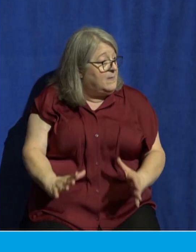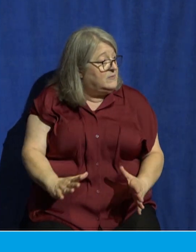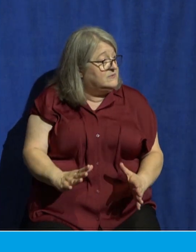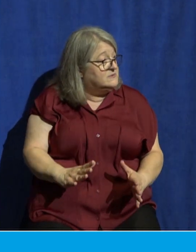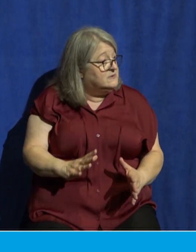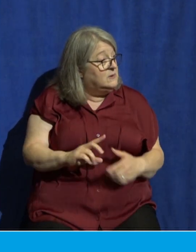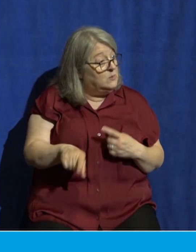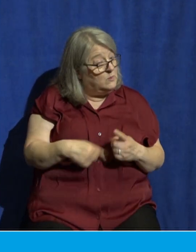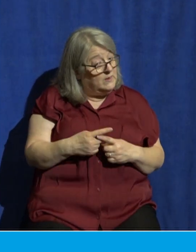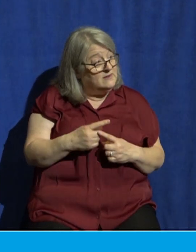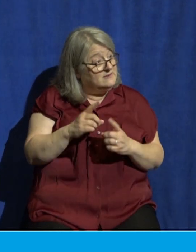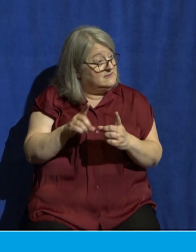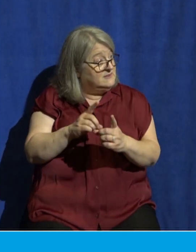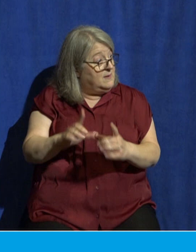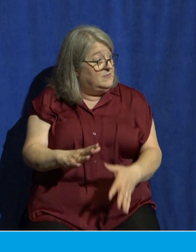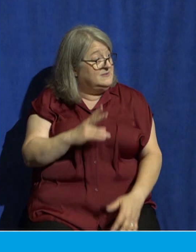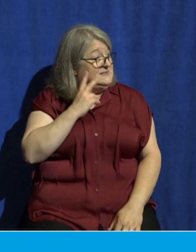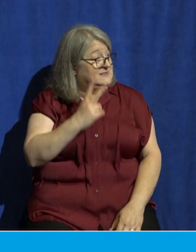see the abomination of desolation,